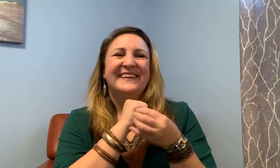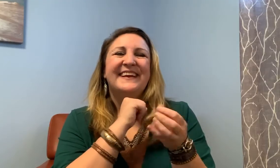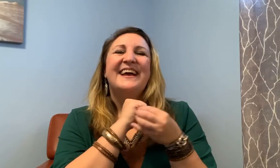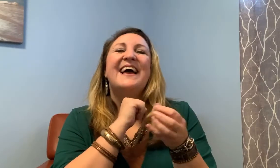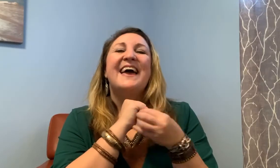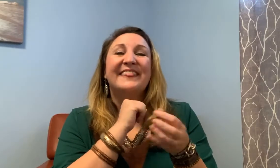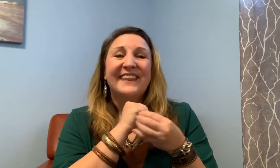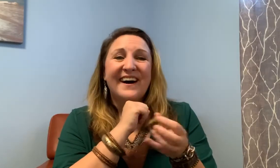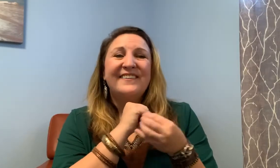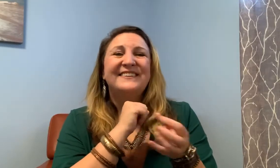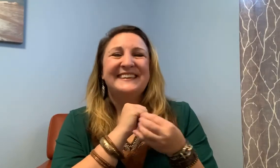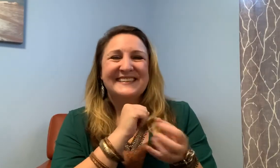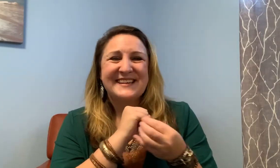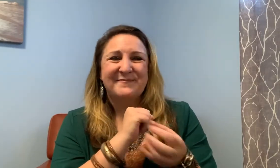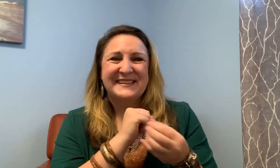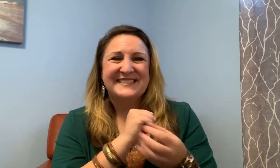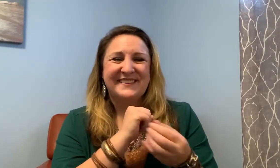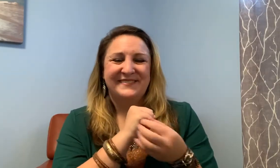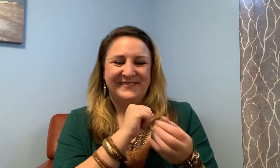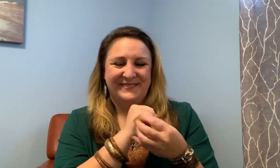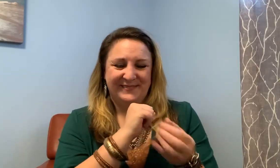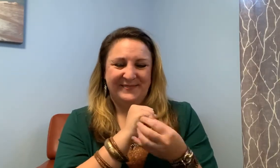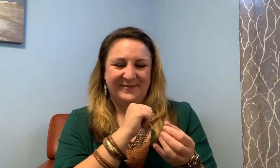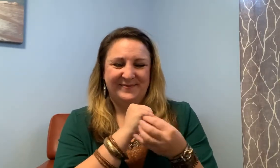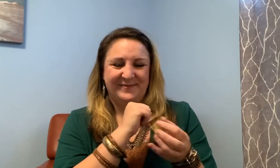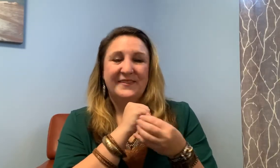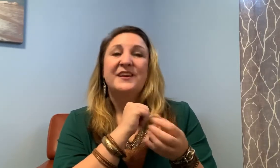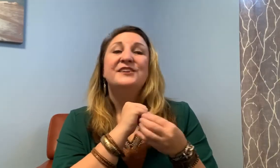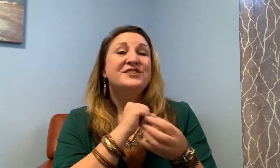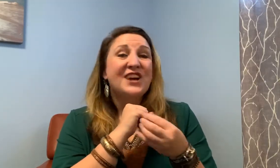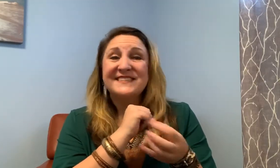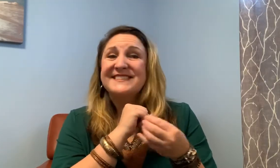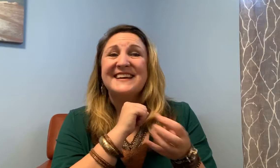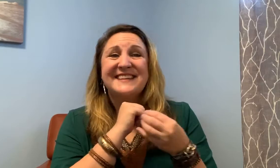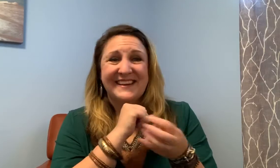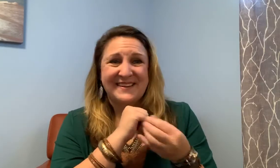and love and accept myself just as I am